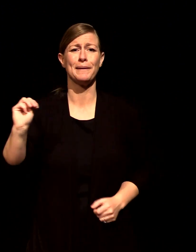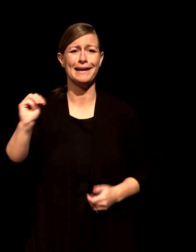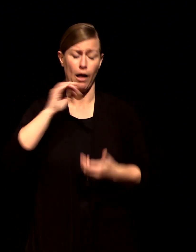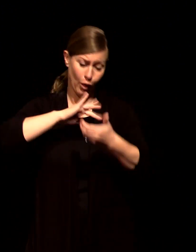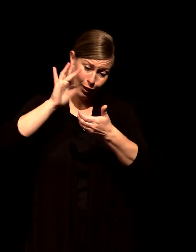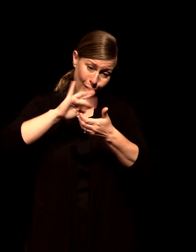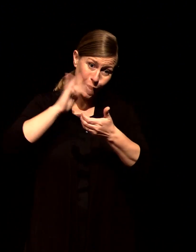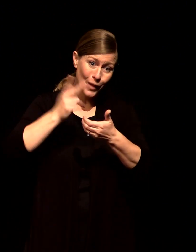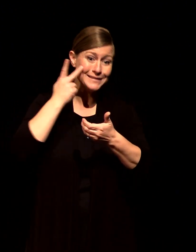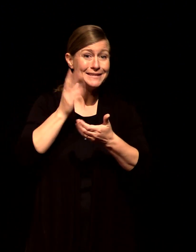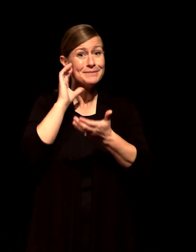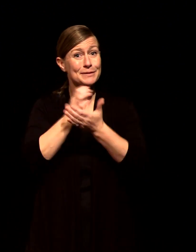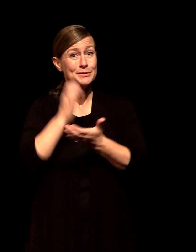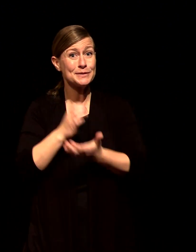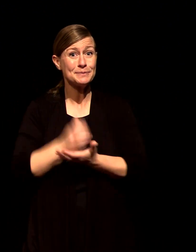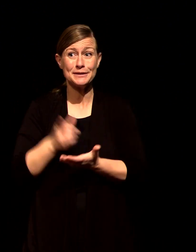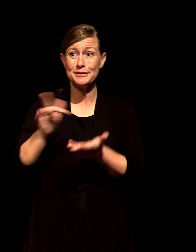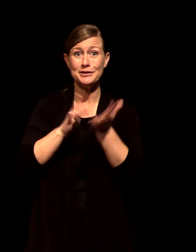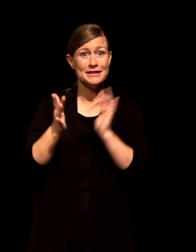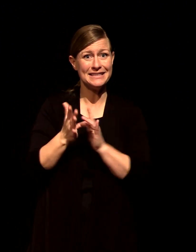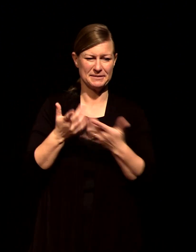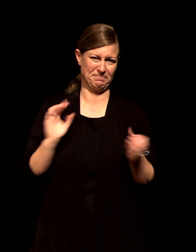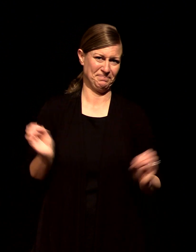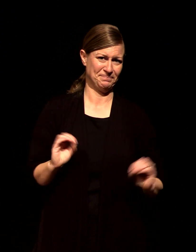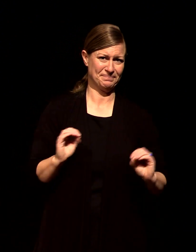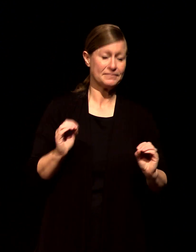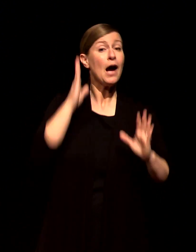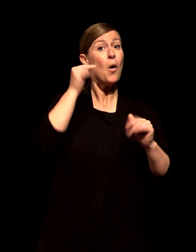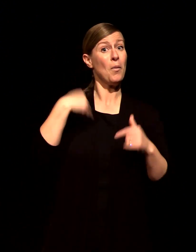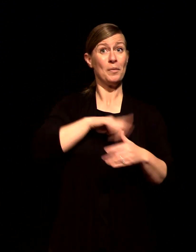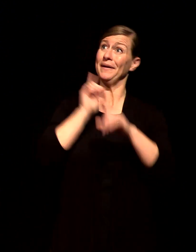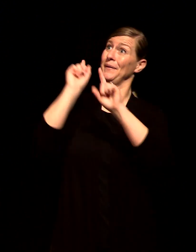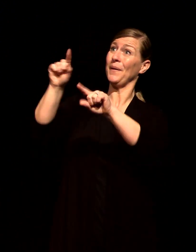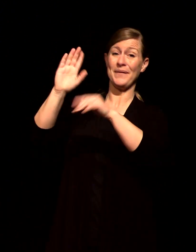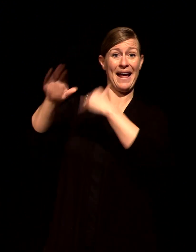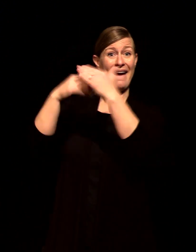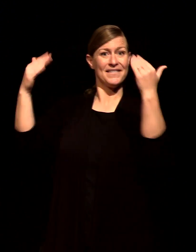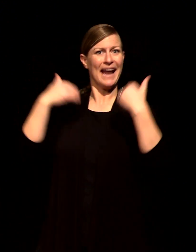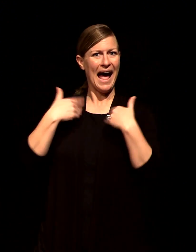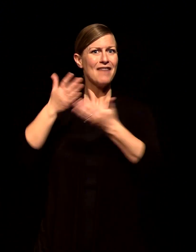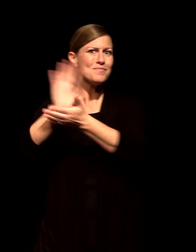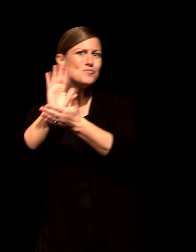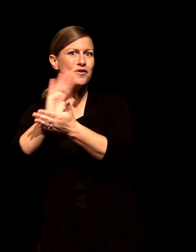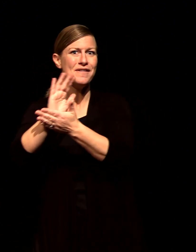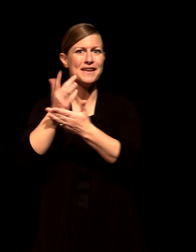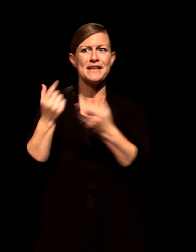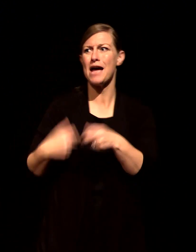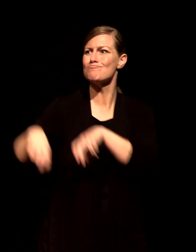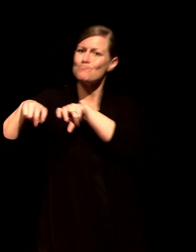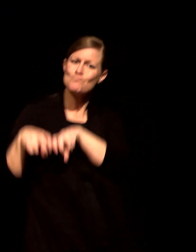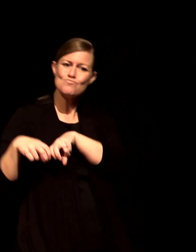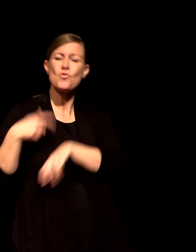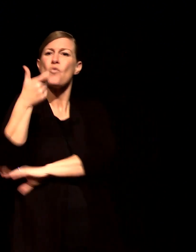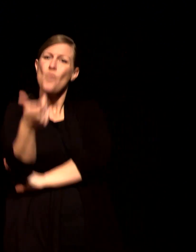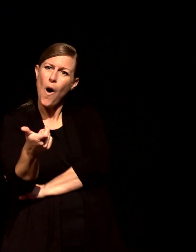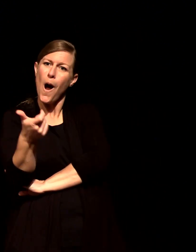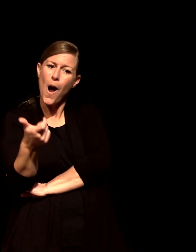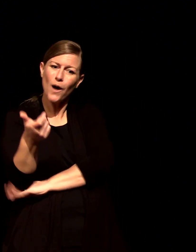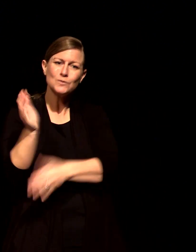of Jesus I hope in heaven one day there's an actual movie that we can sit and watch it I don't know just a personal wish of mine but we can't really do that we